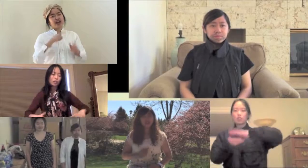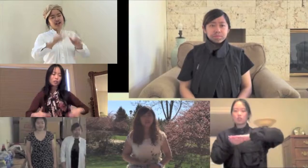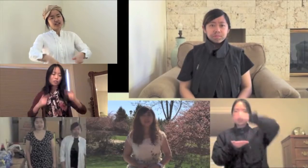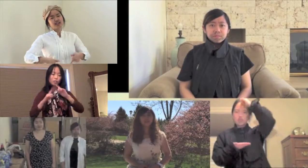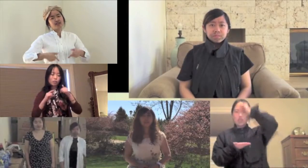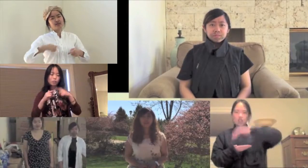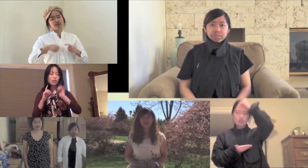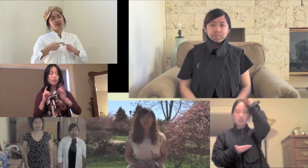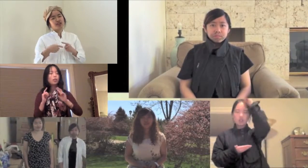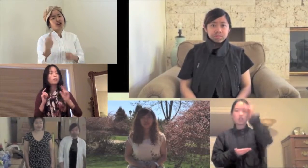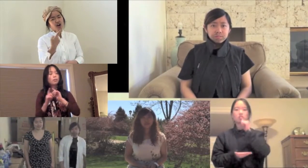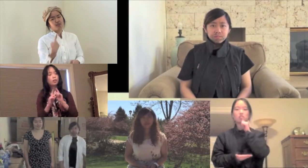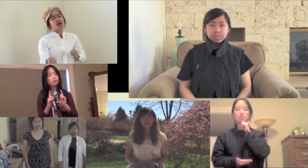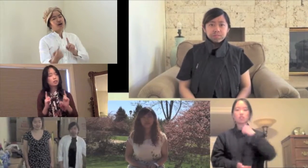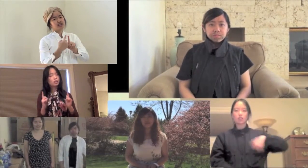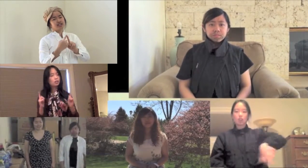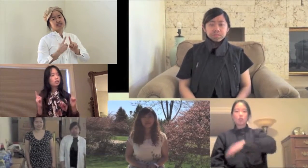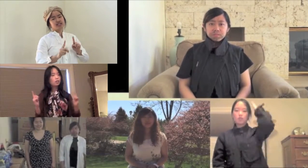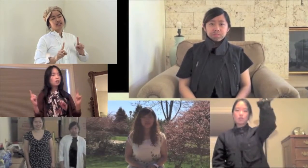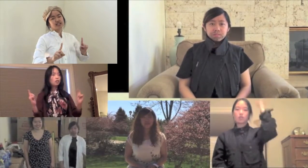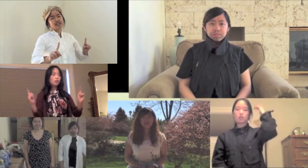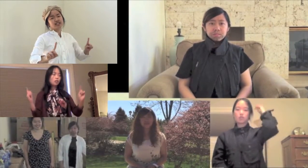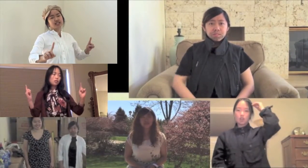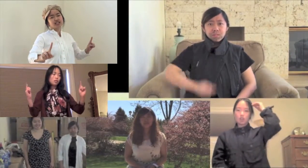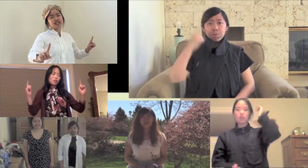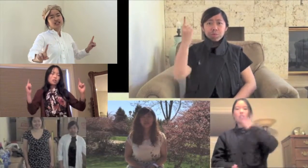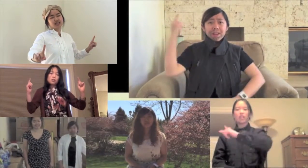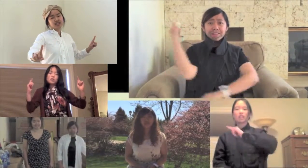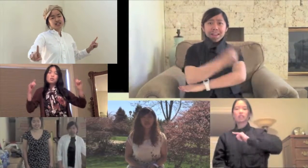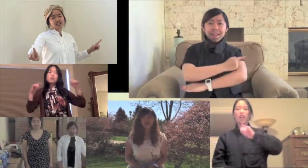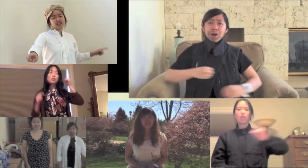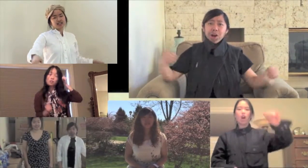more